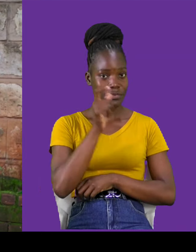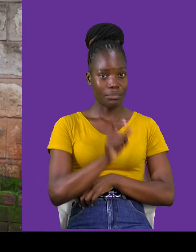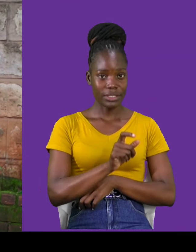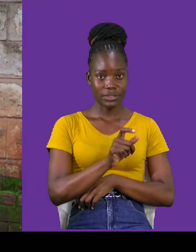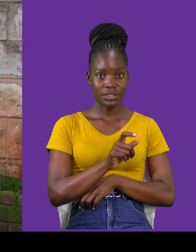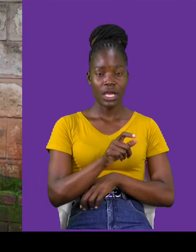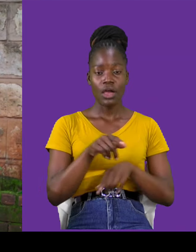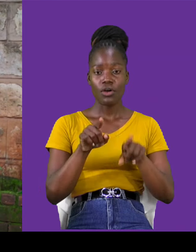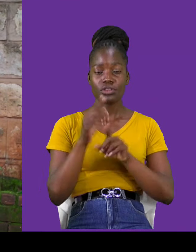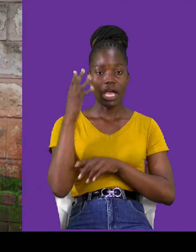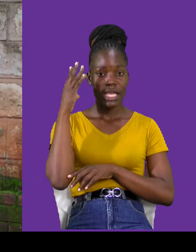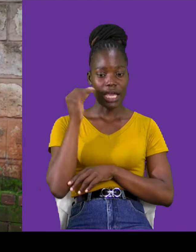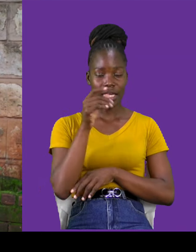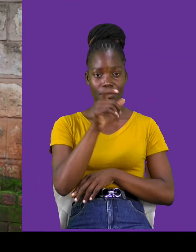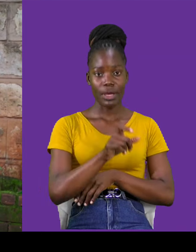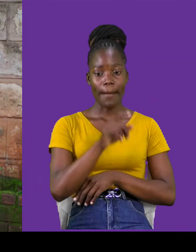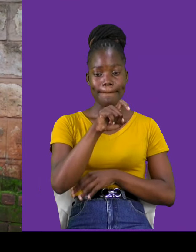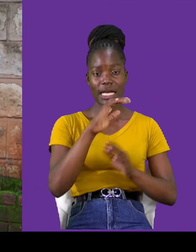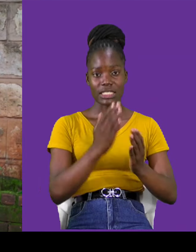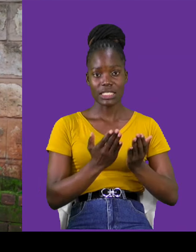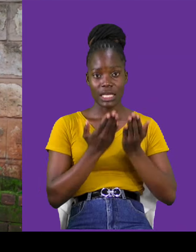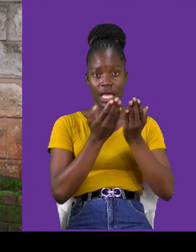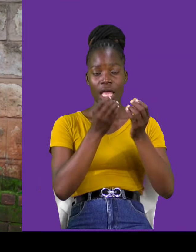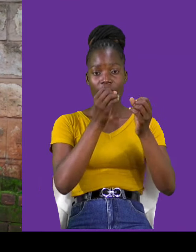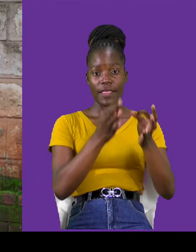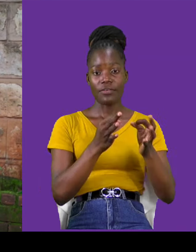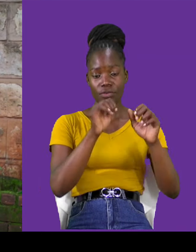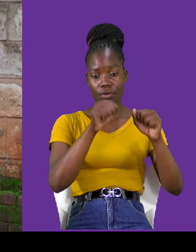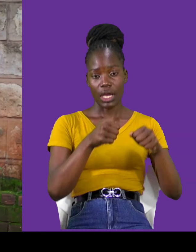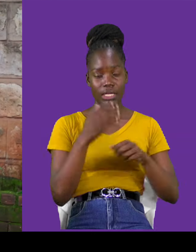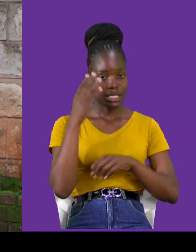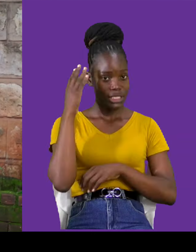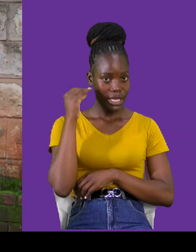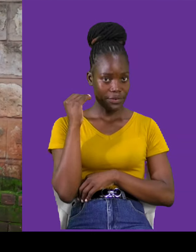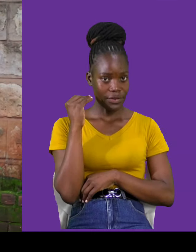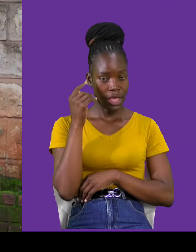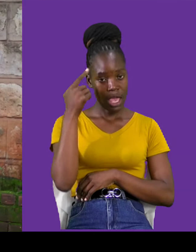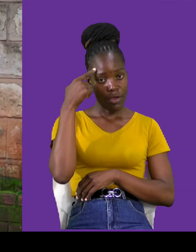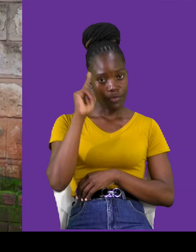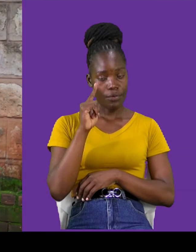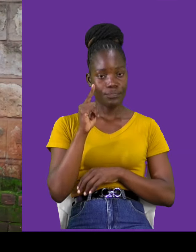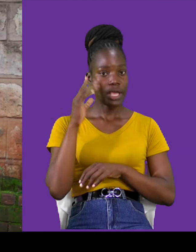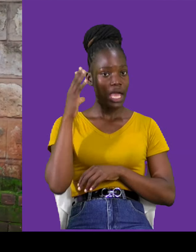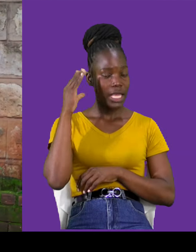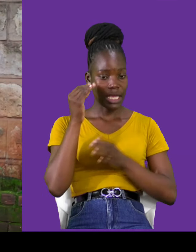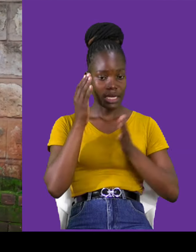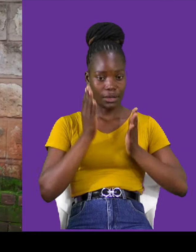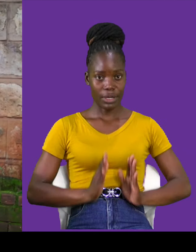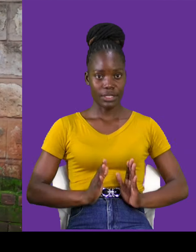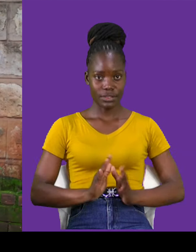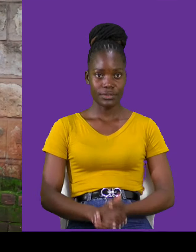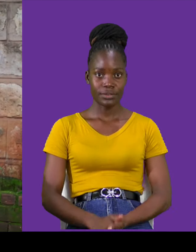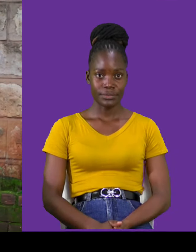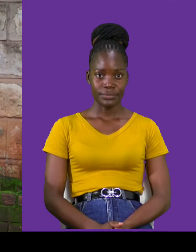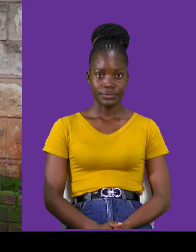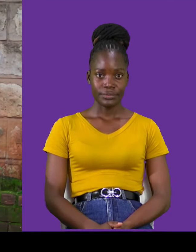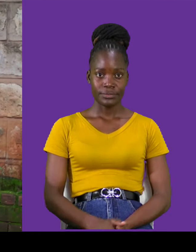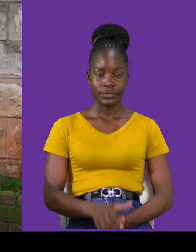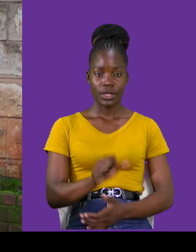you need to sacrifice, if you can sacrifice for your hearing, for a hearing person, so, I should do your sacrifice, so that you can win that